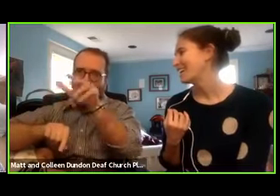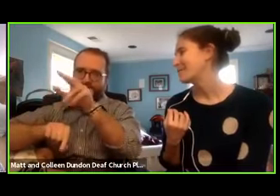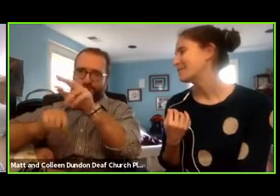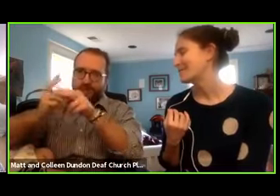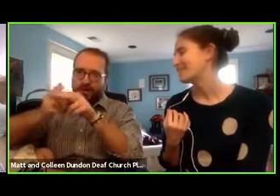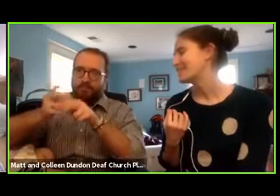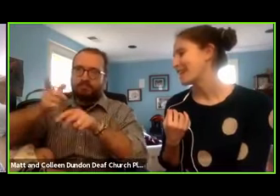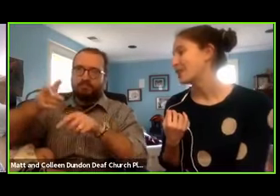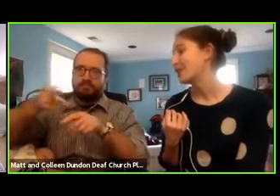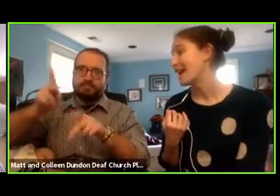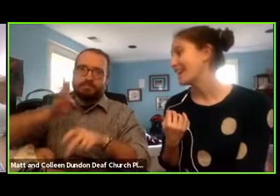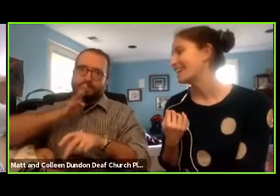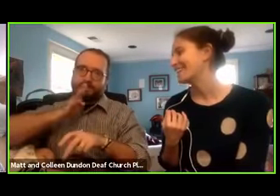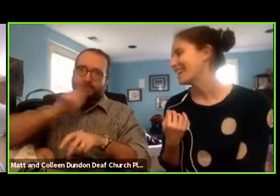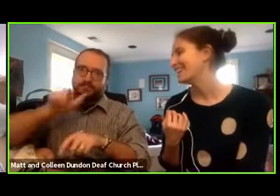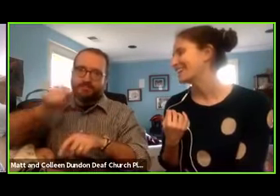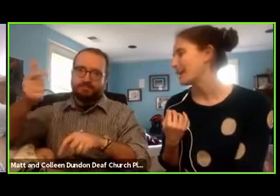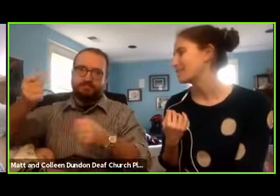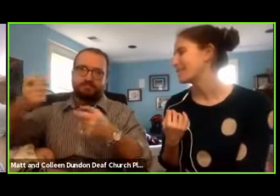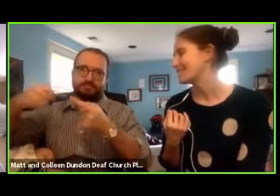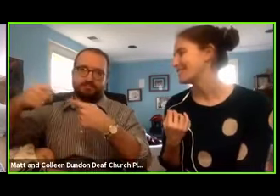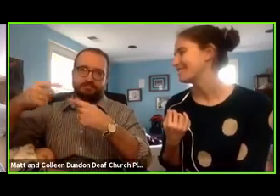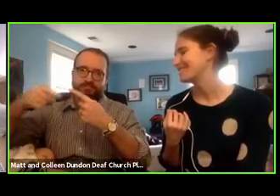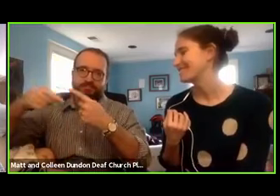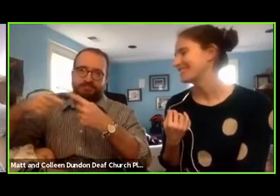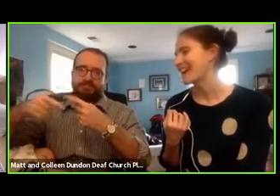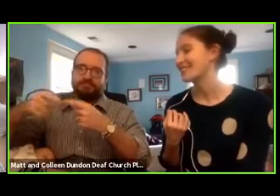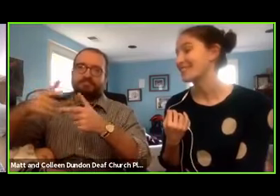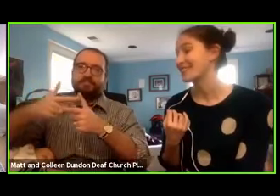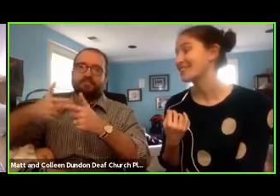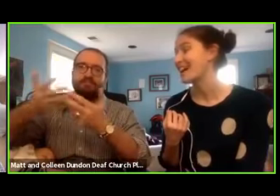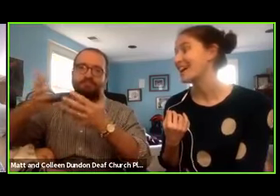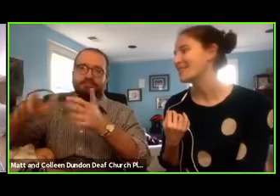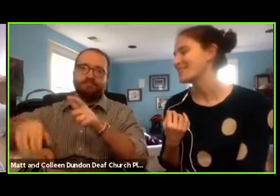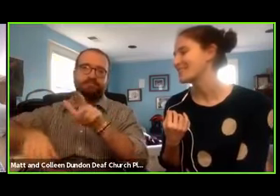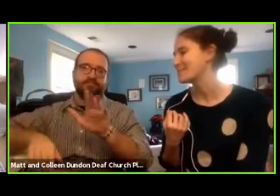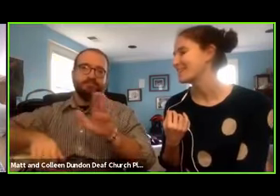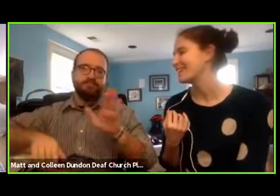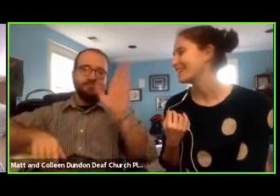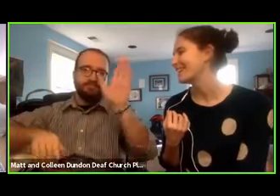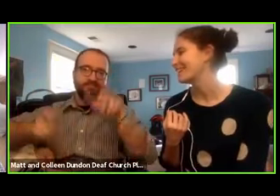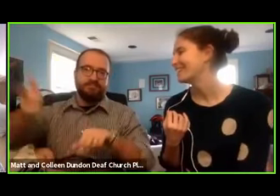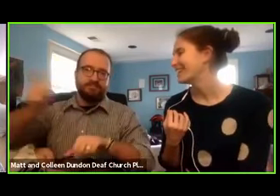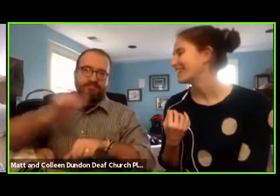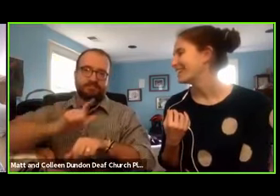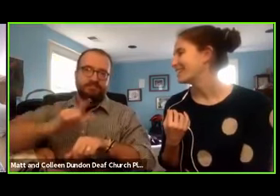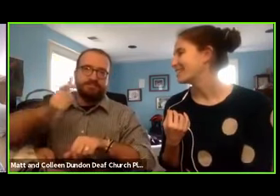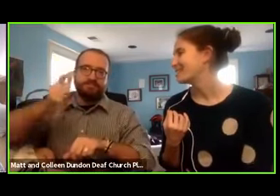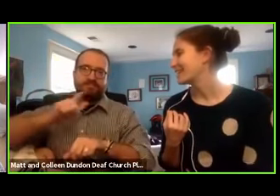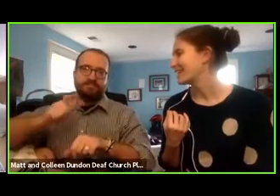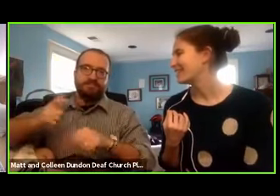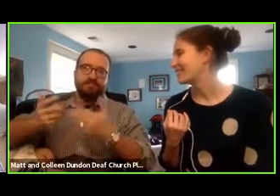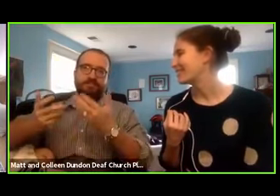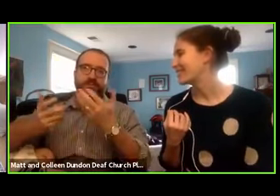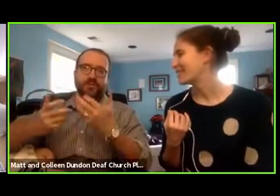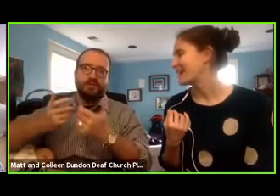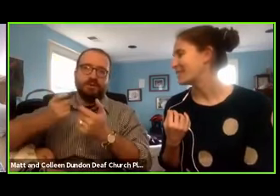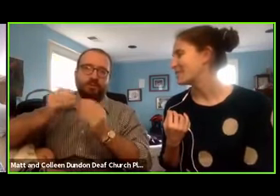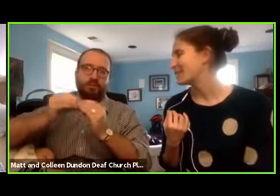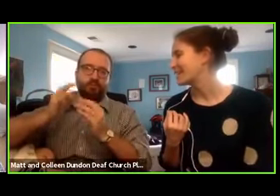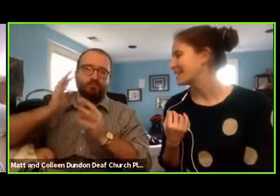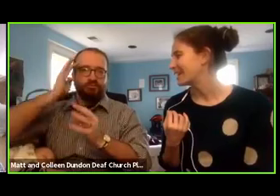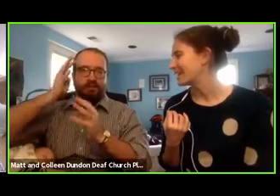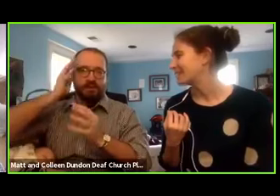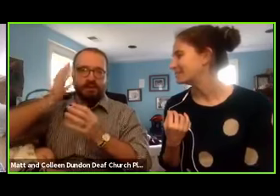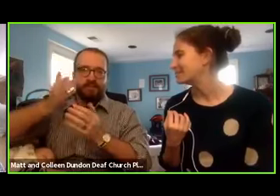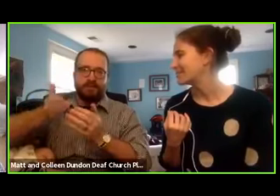uh, they, you know, say, go ahead. And then that person has their time as the speaker. And, you know, so we, we go around that